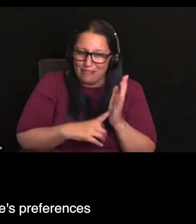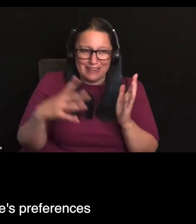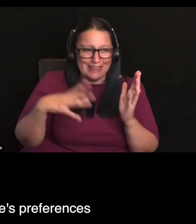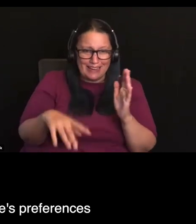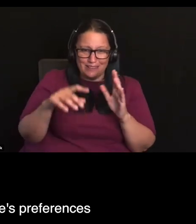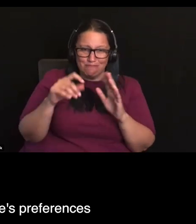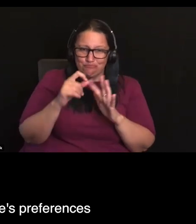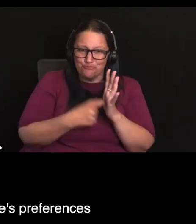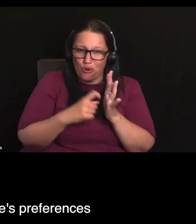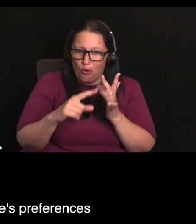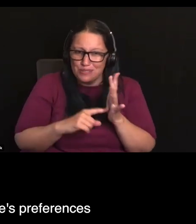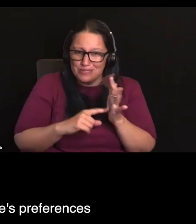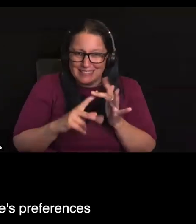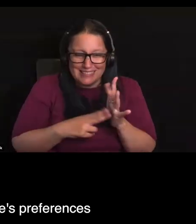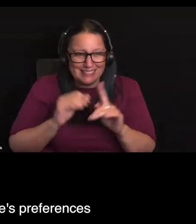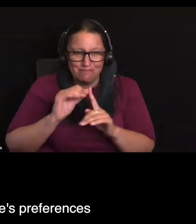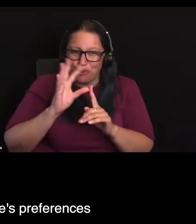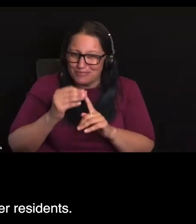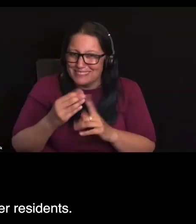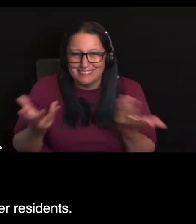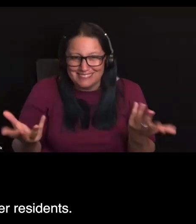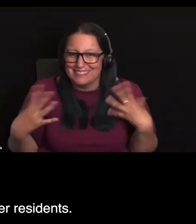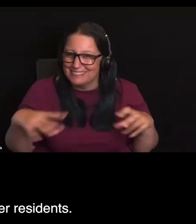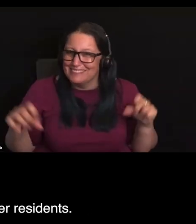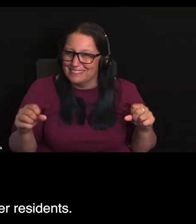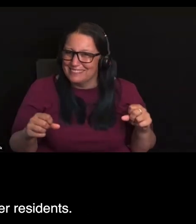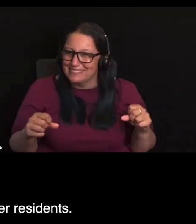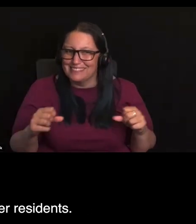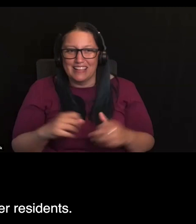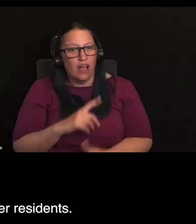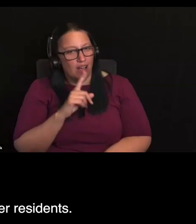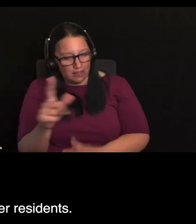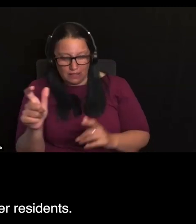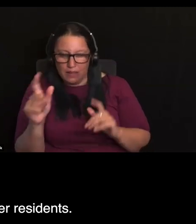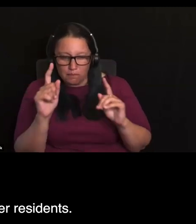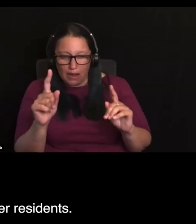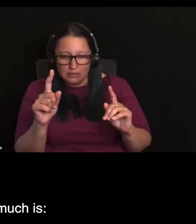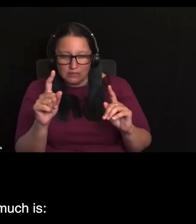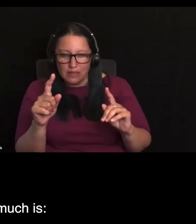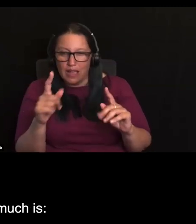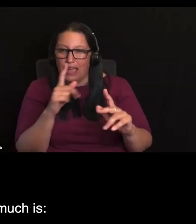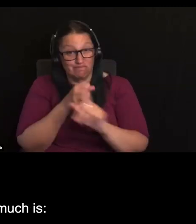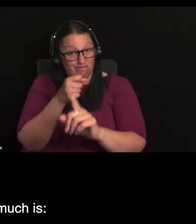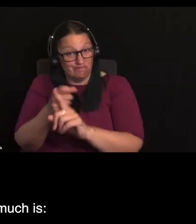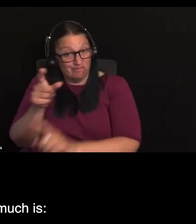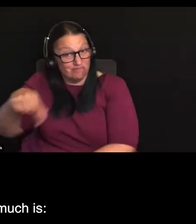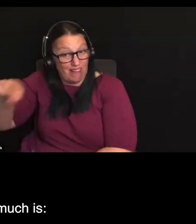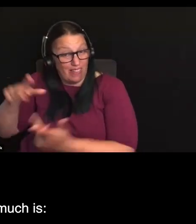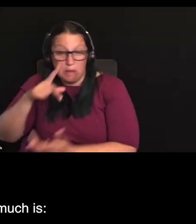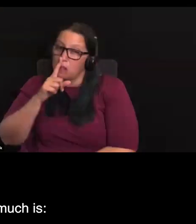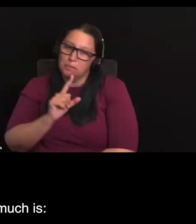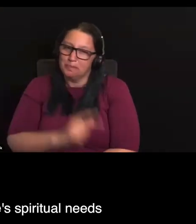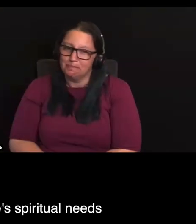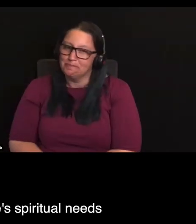design those services in line to people's preferences, but not at the expense of other residents. And related to that